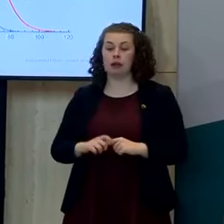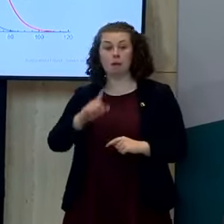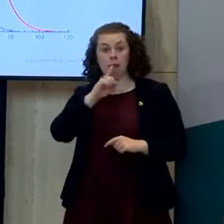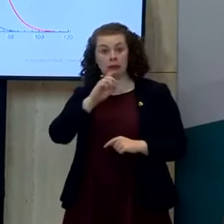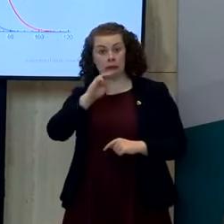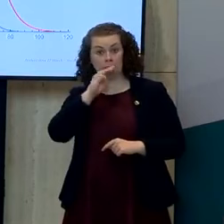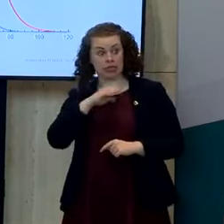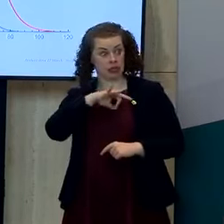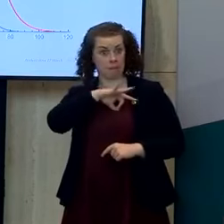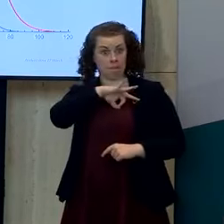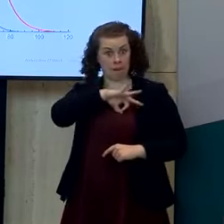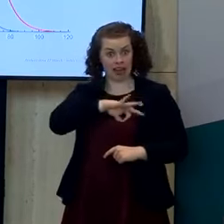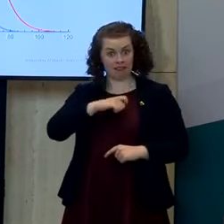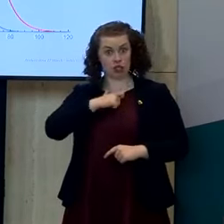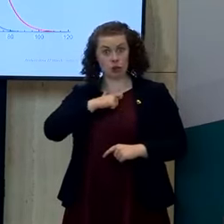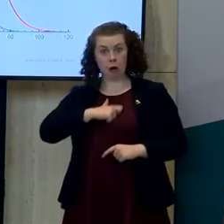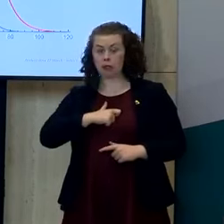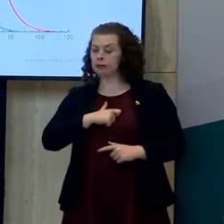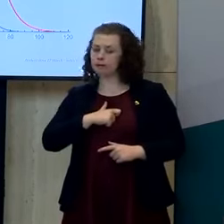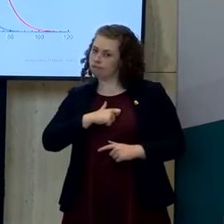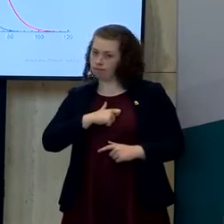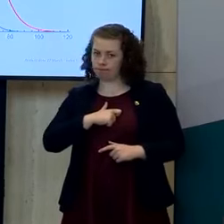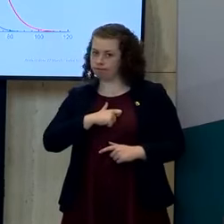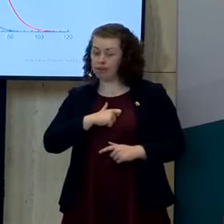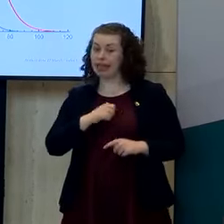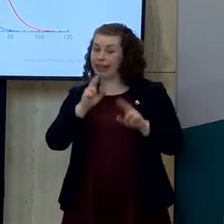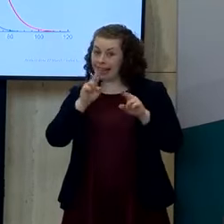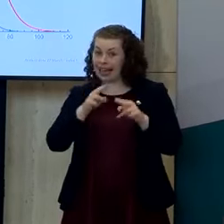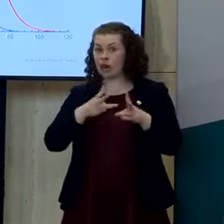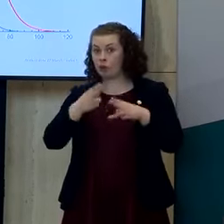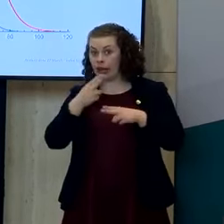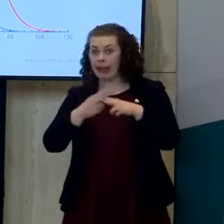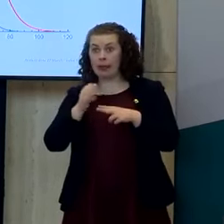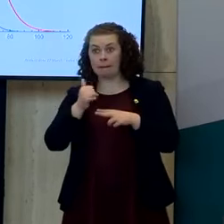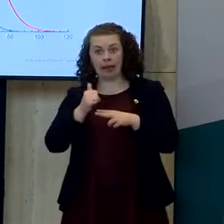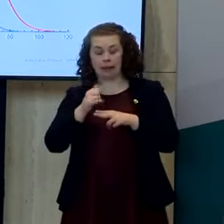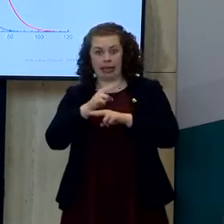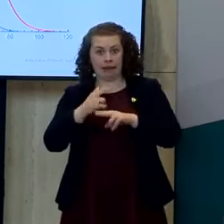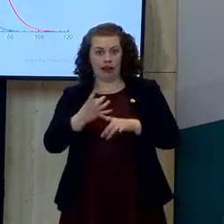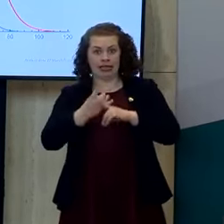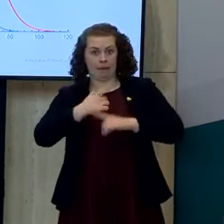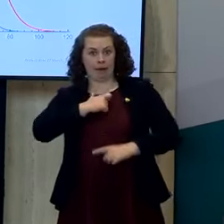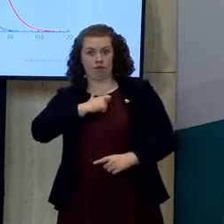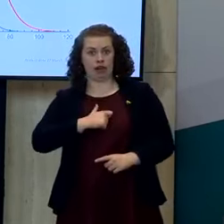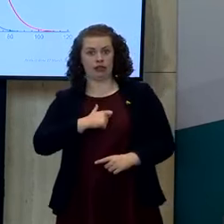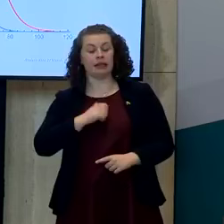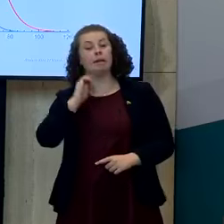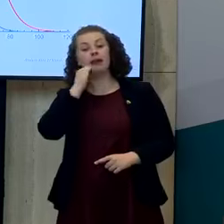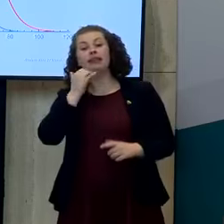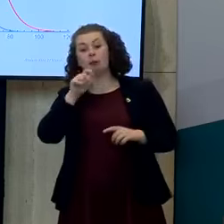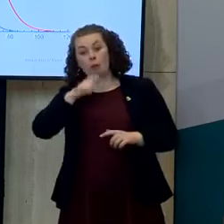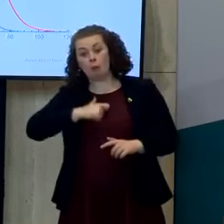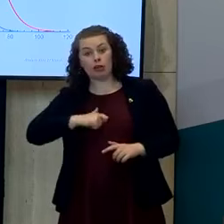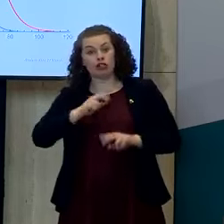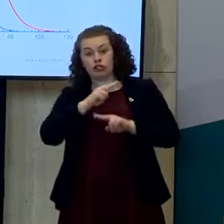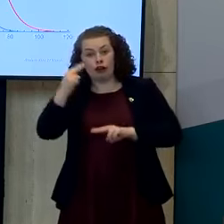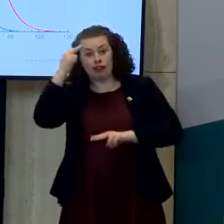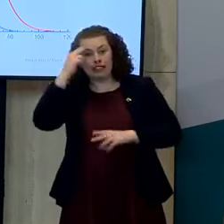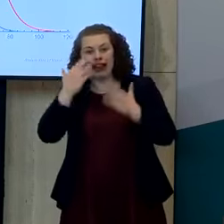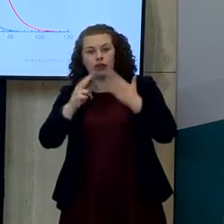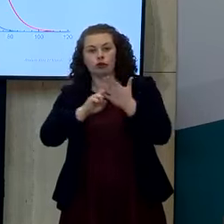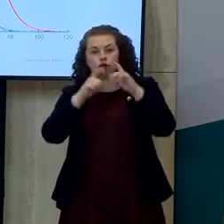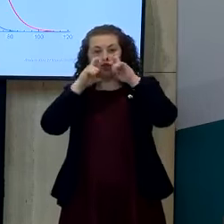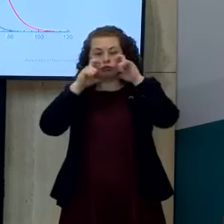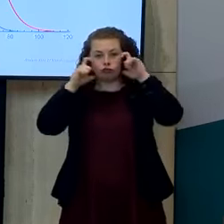there's evidence indeed that they may confer a disadvantage that people who don't understand the proper use of chain face masks how